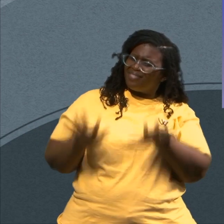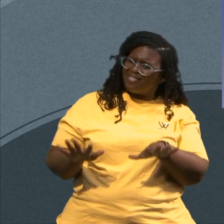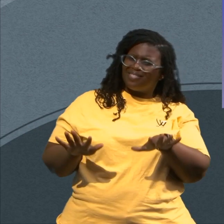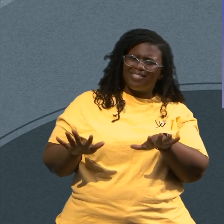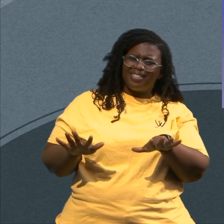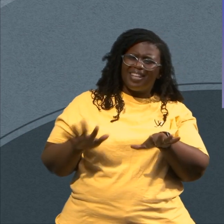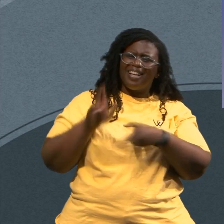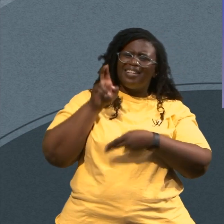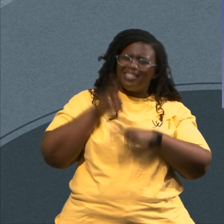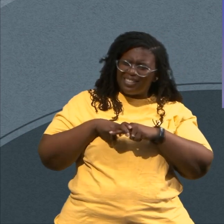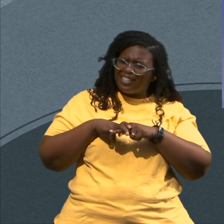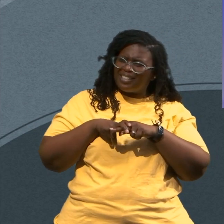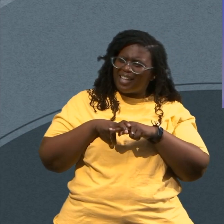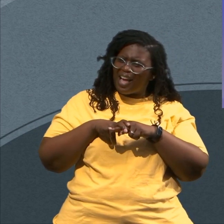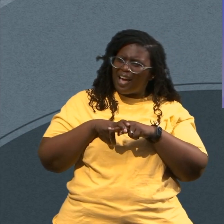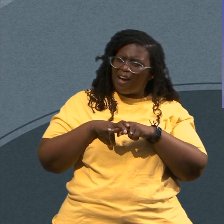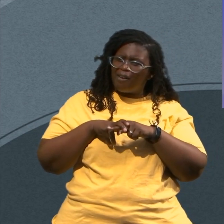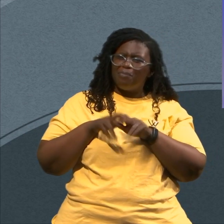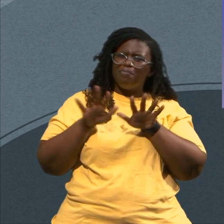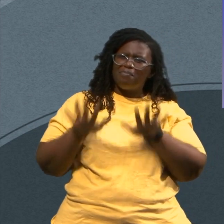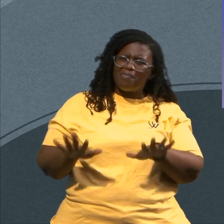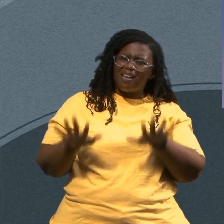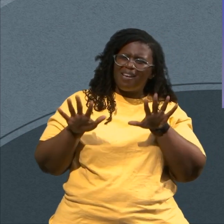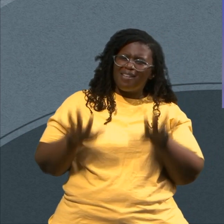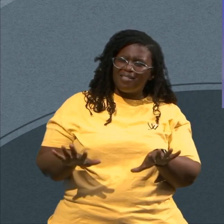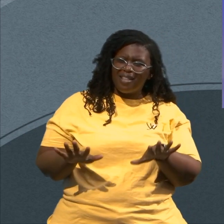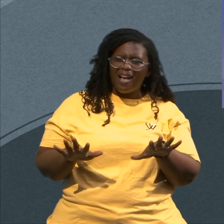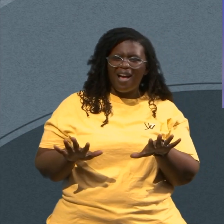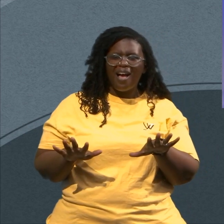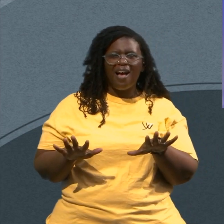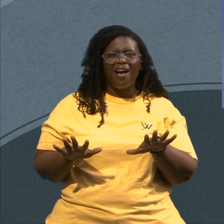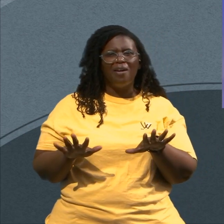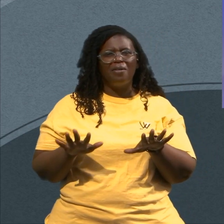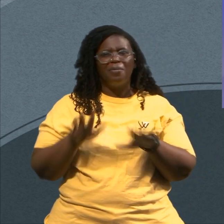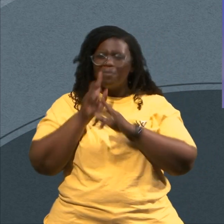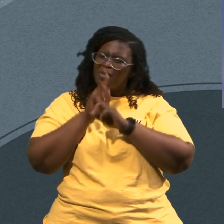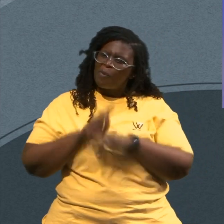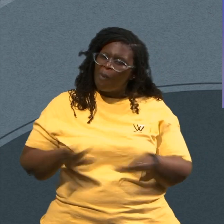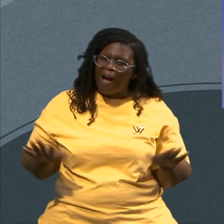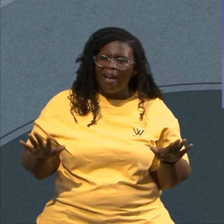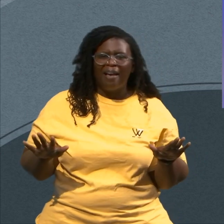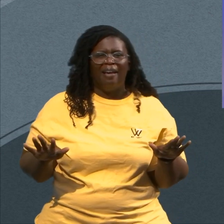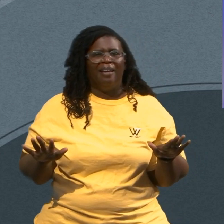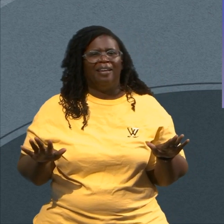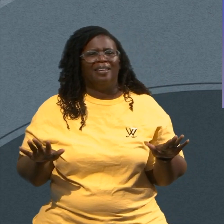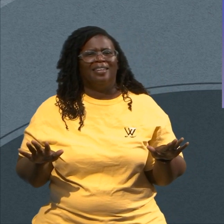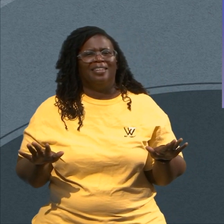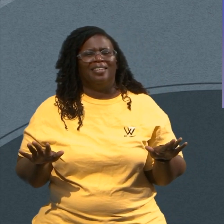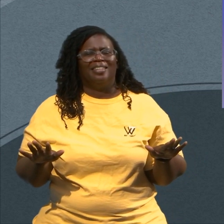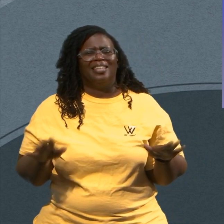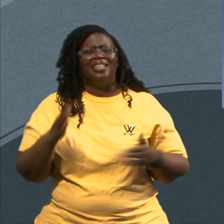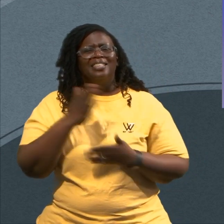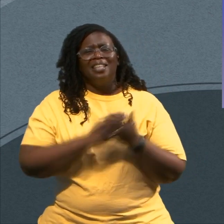Some would even Argue Stephanie Some would argue That Selah Even has